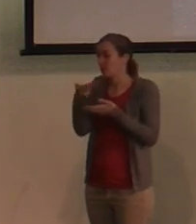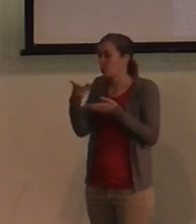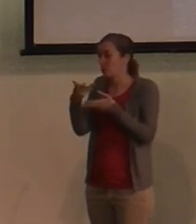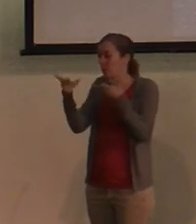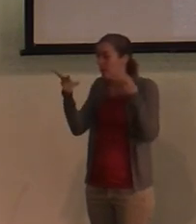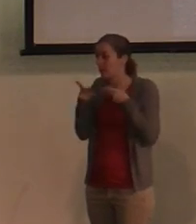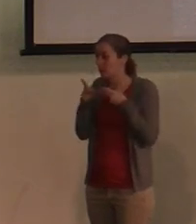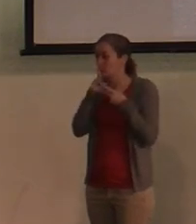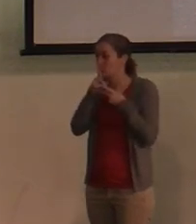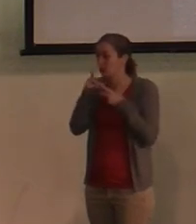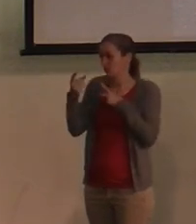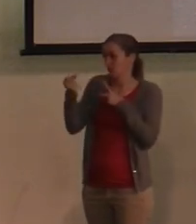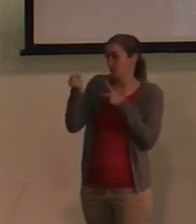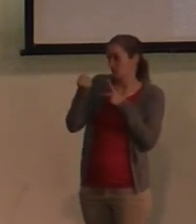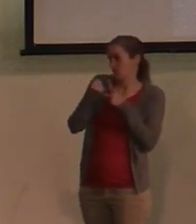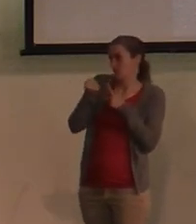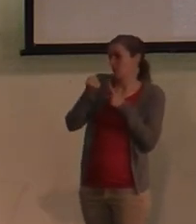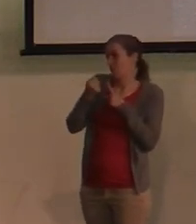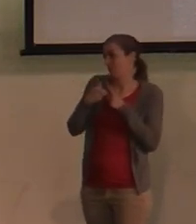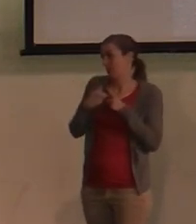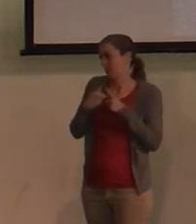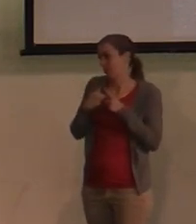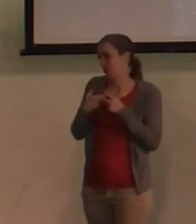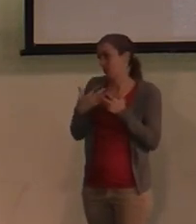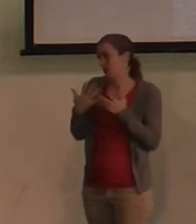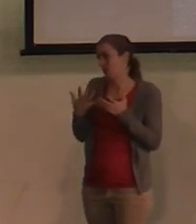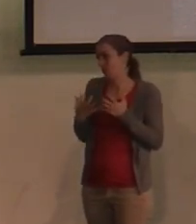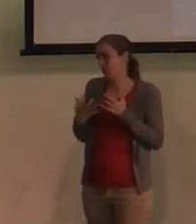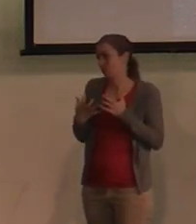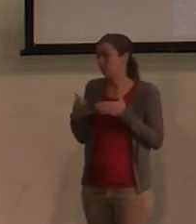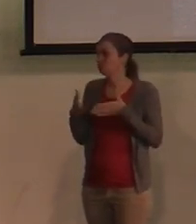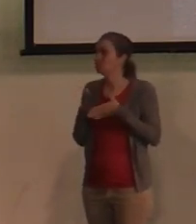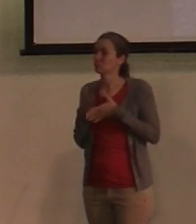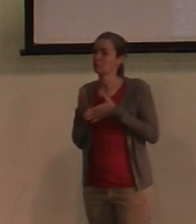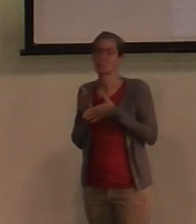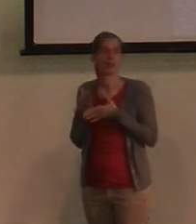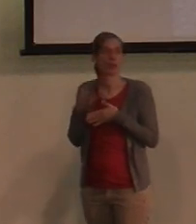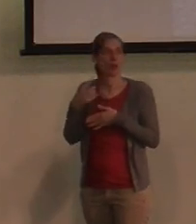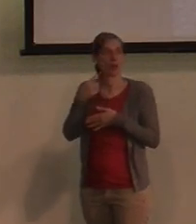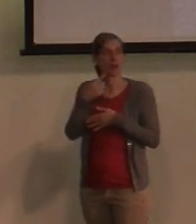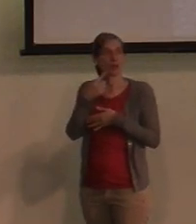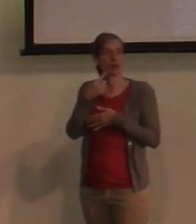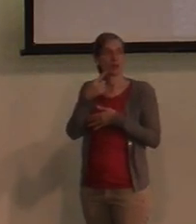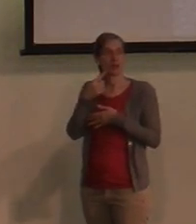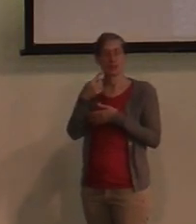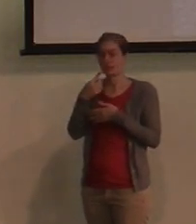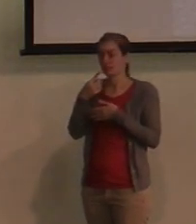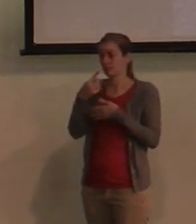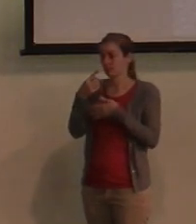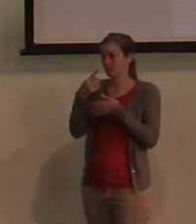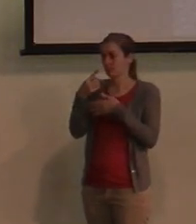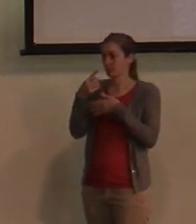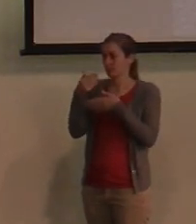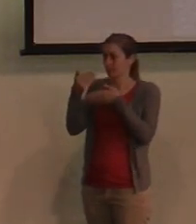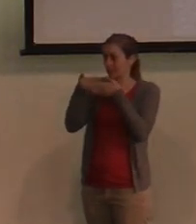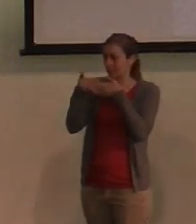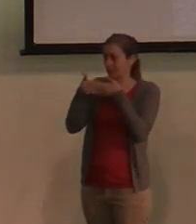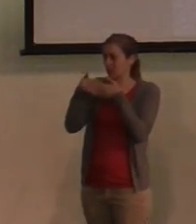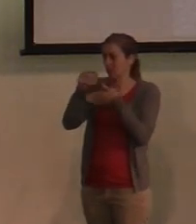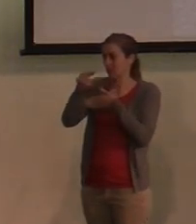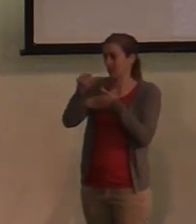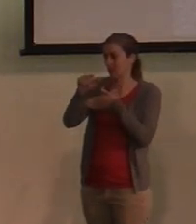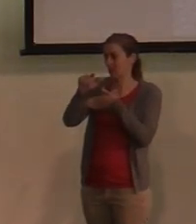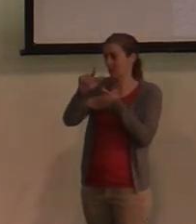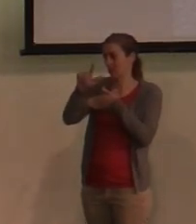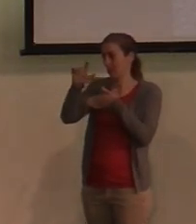places that really impacted me. And I wanted I wanted to share a little bit about this, but this is just right on the edge of Galilee. But